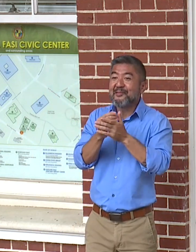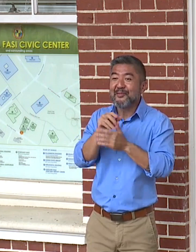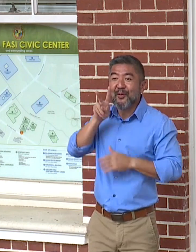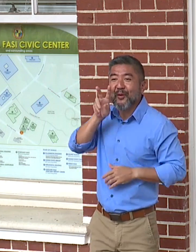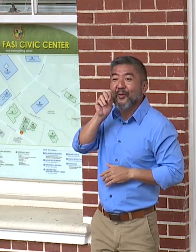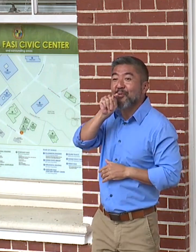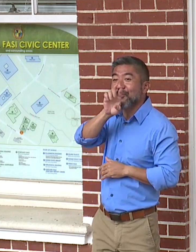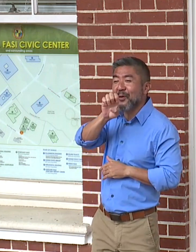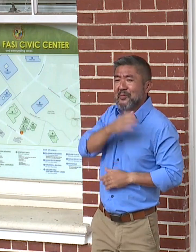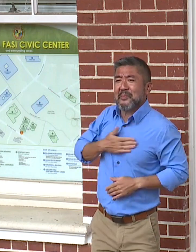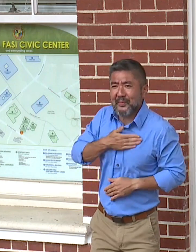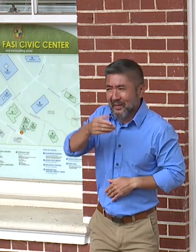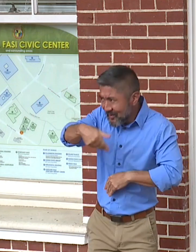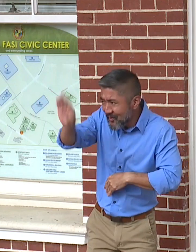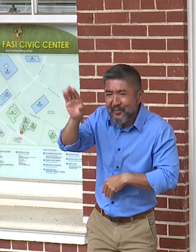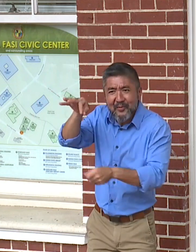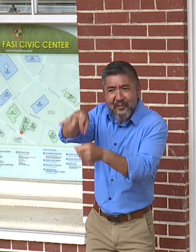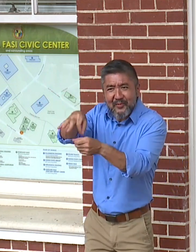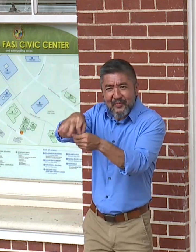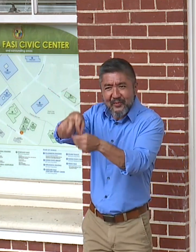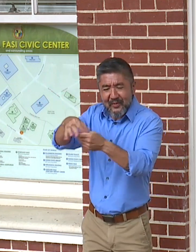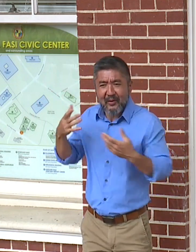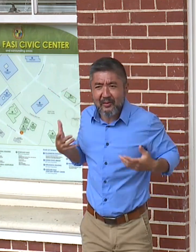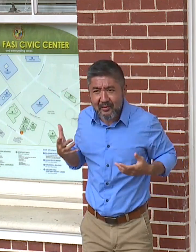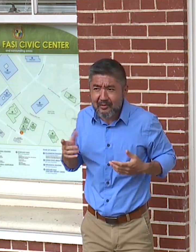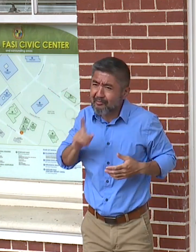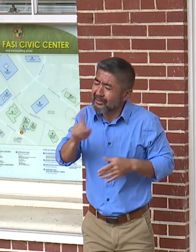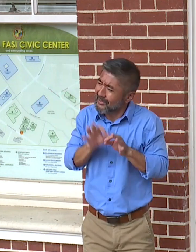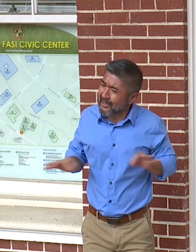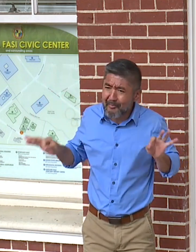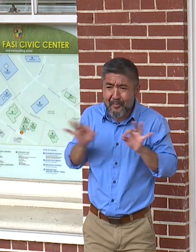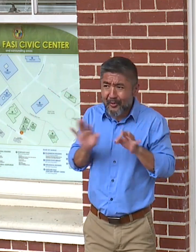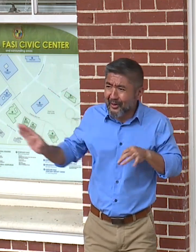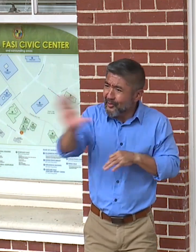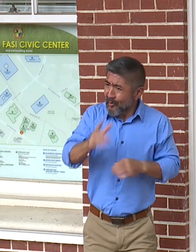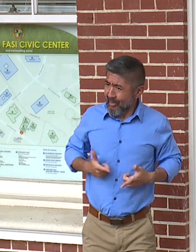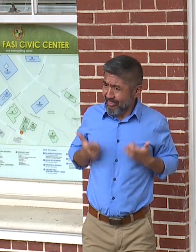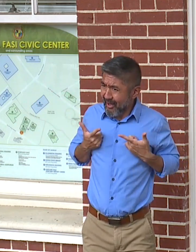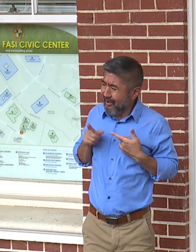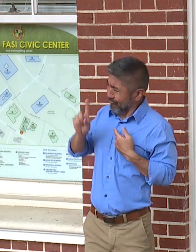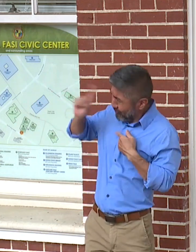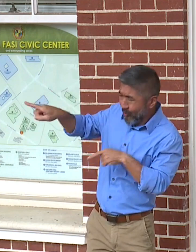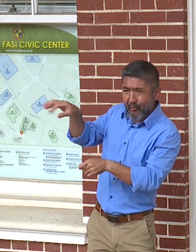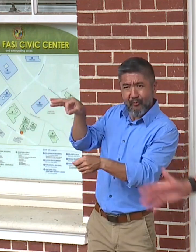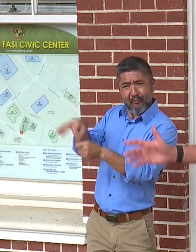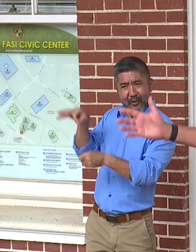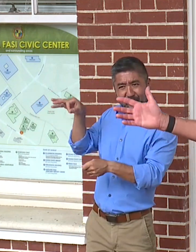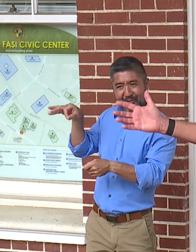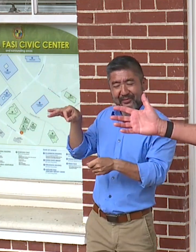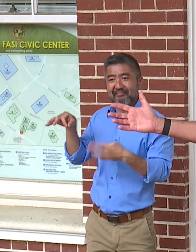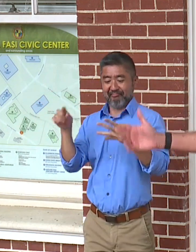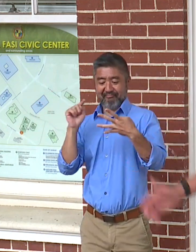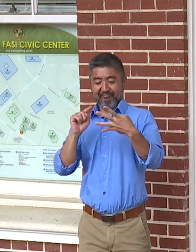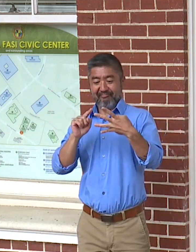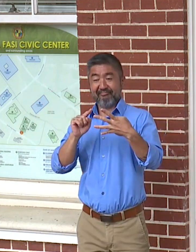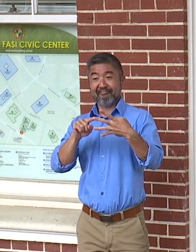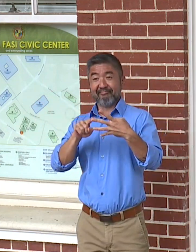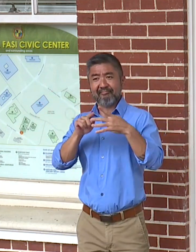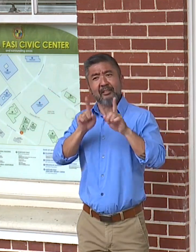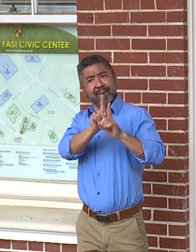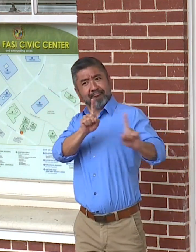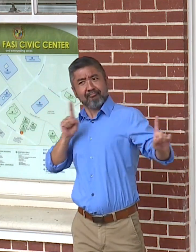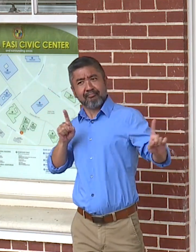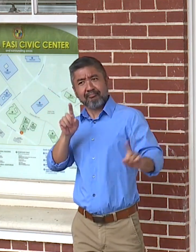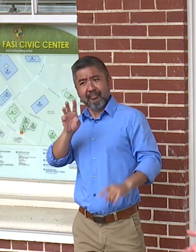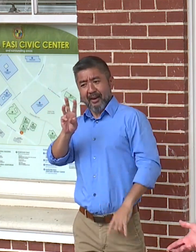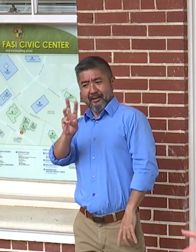please vote. Our lives depend on it, literally I believe. And of course being physically distant six feet apart